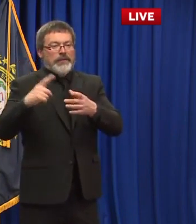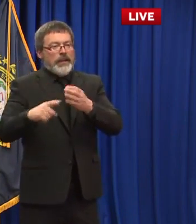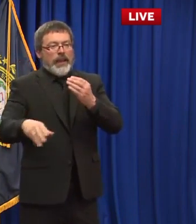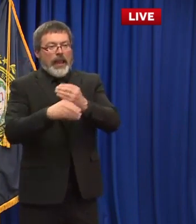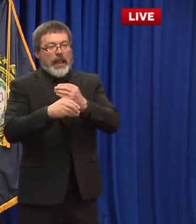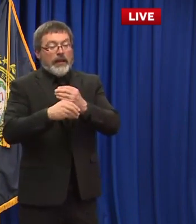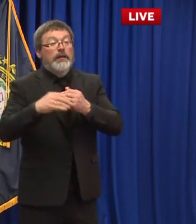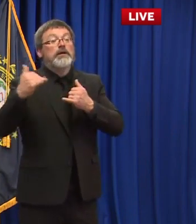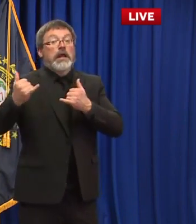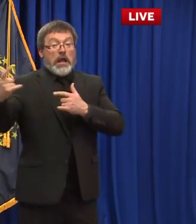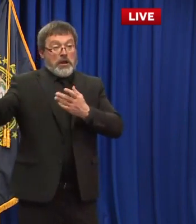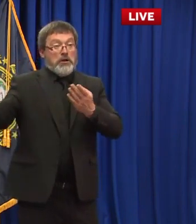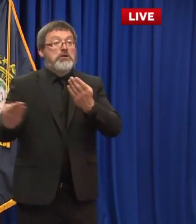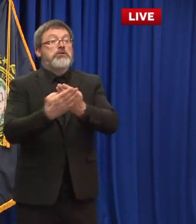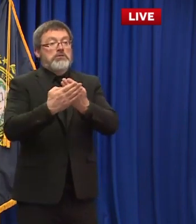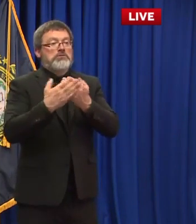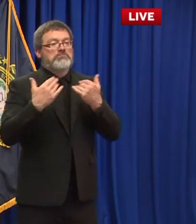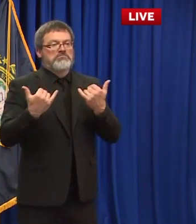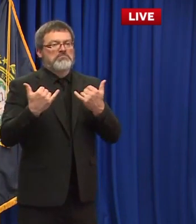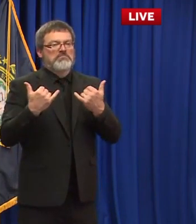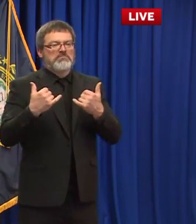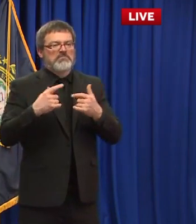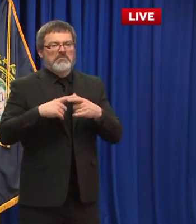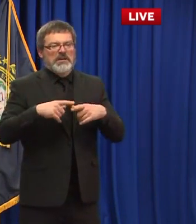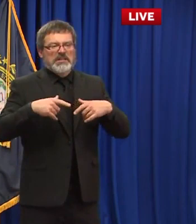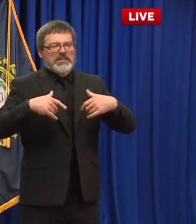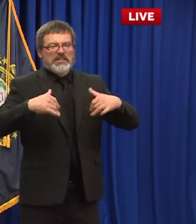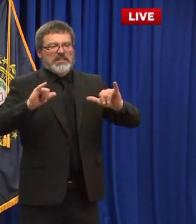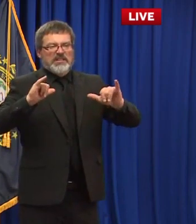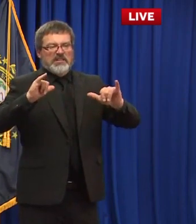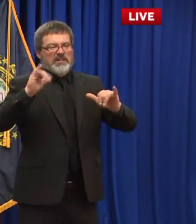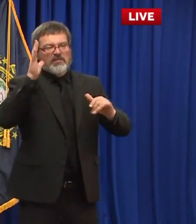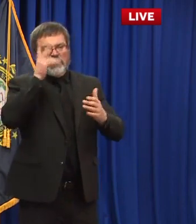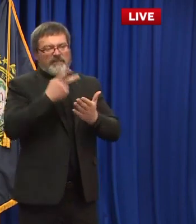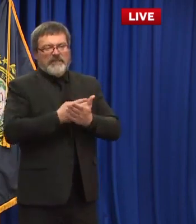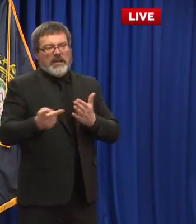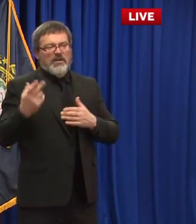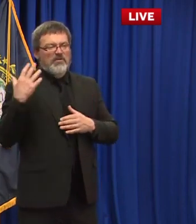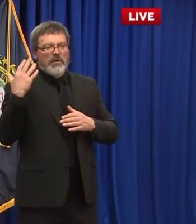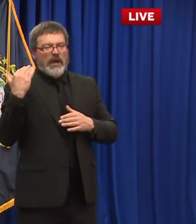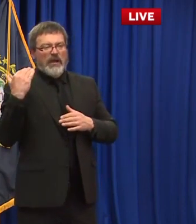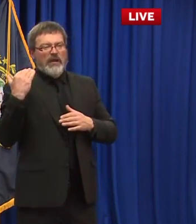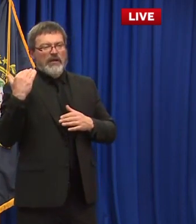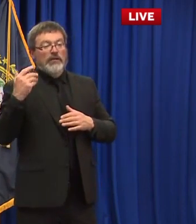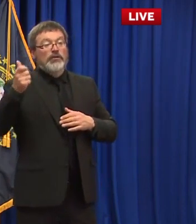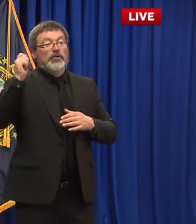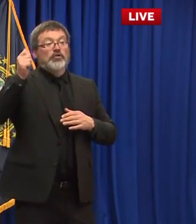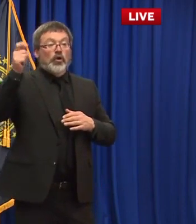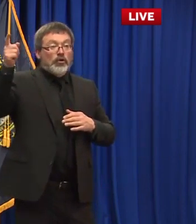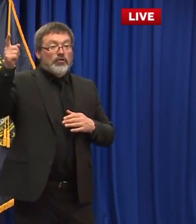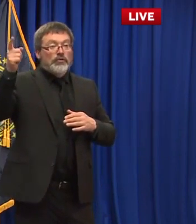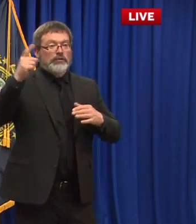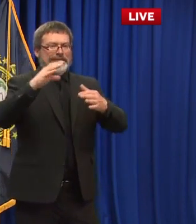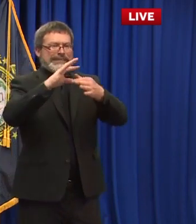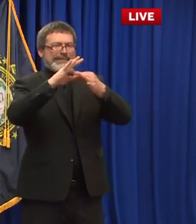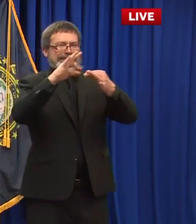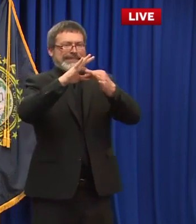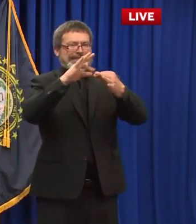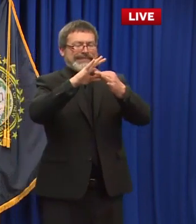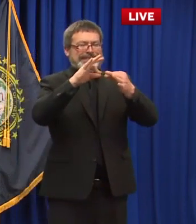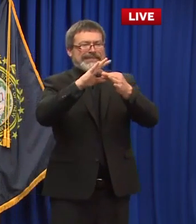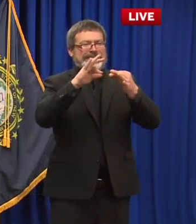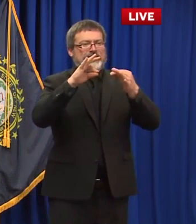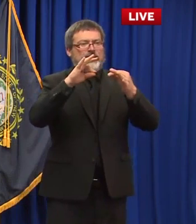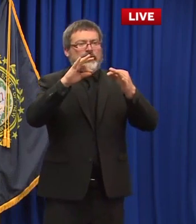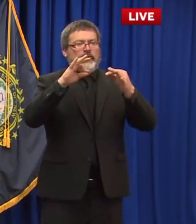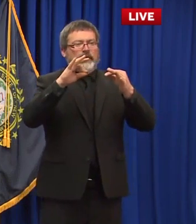some final procedural you know you can have a kind of a last say in there but his statement uh that surrounds the um the fact that he wouldn't put an injunction